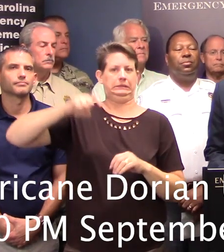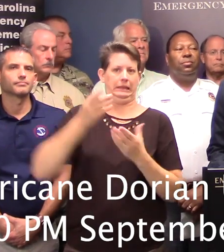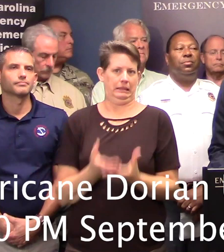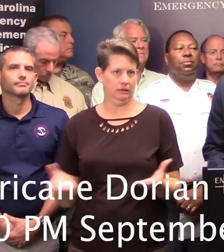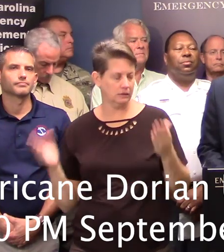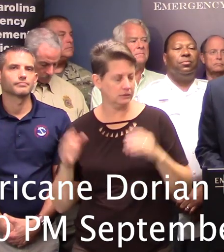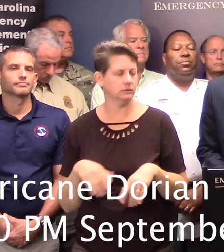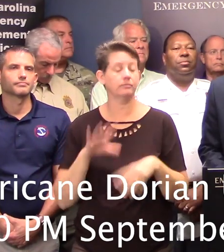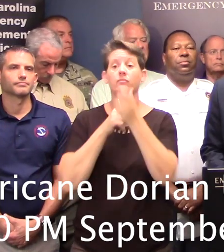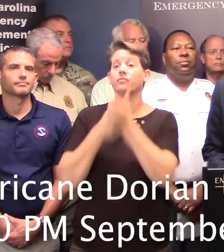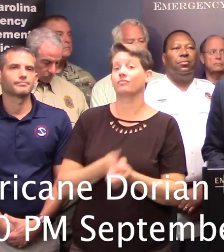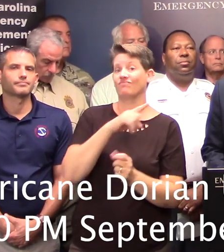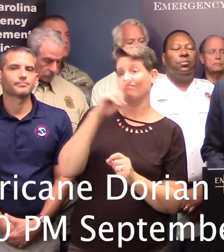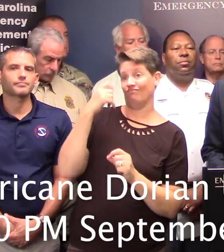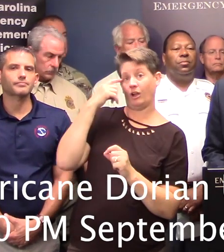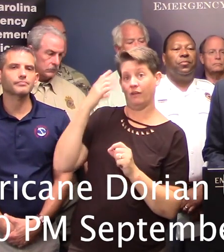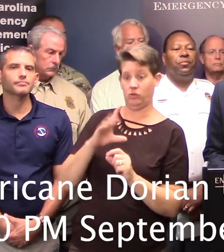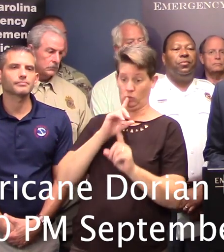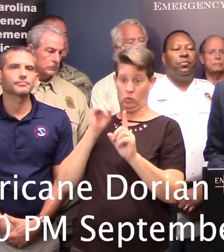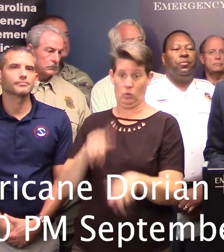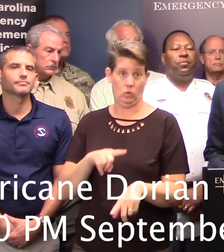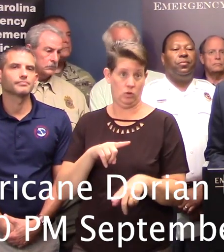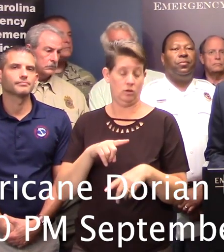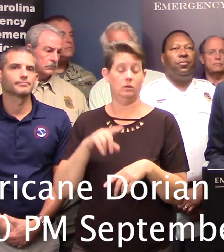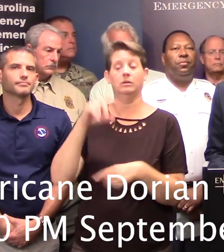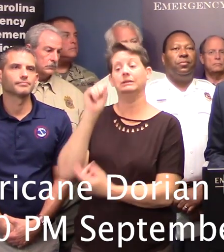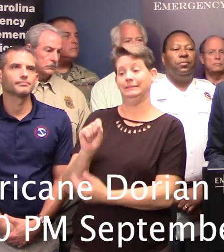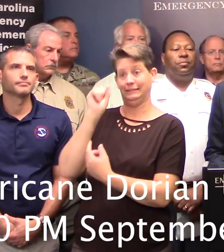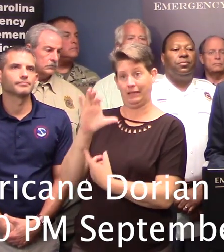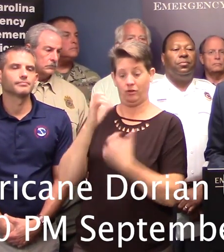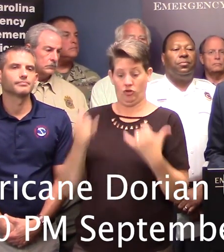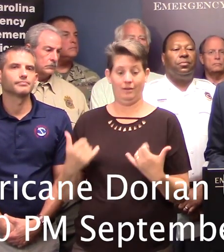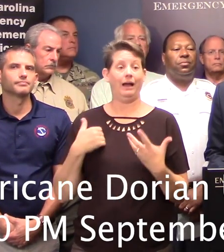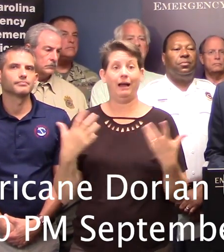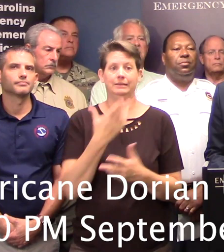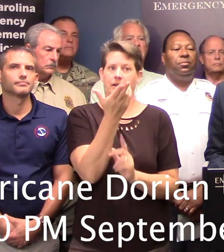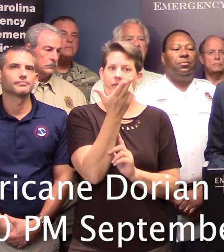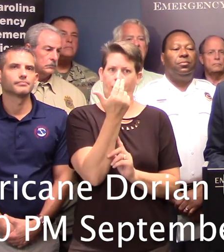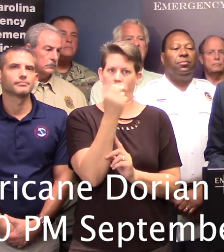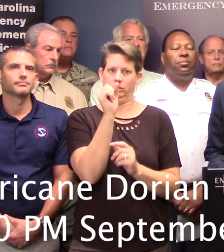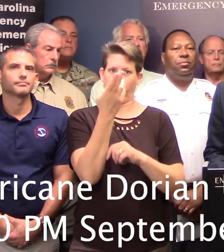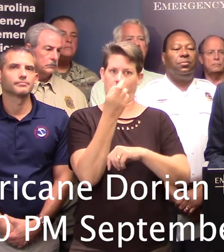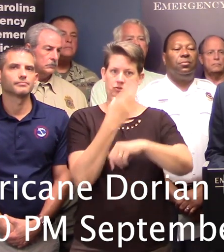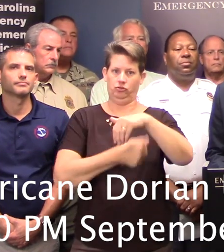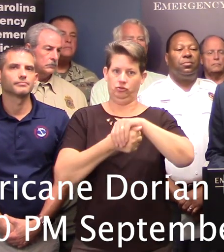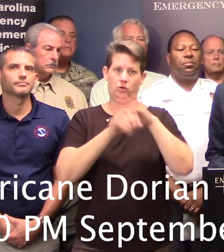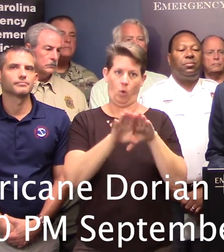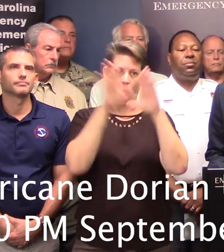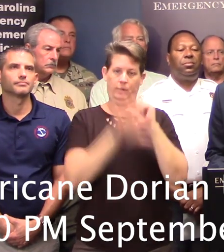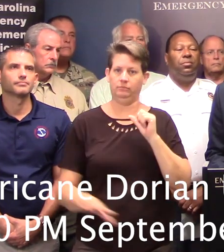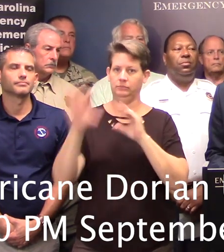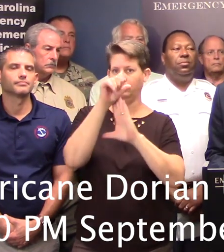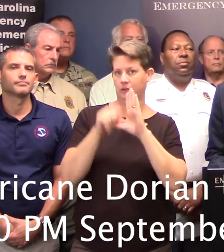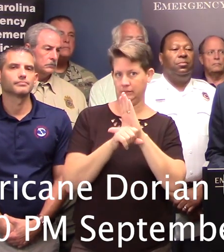In accordance with Governor McMaster's order of evacuation, South Carolina currently has 13 shelters open across the state